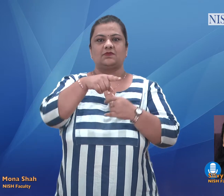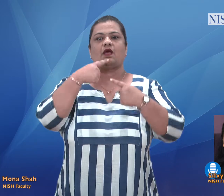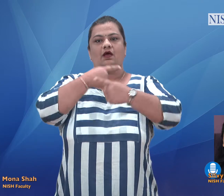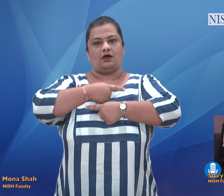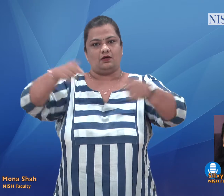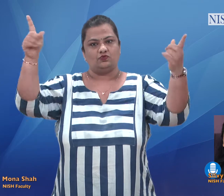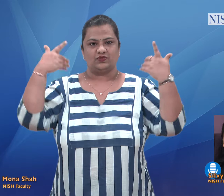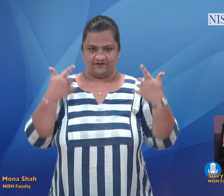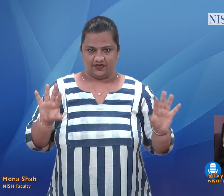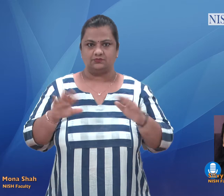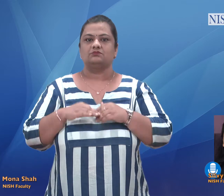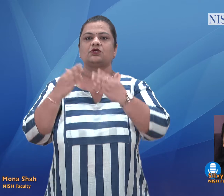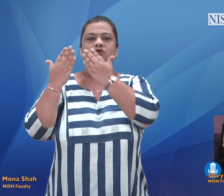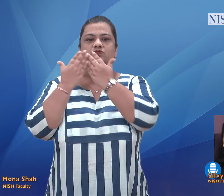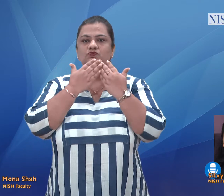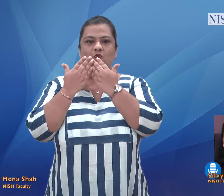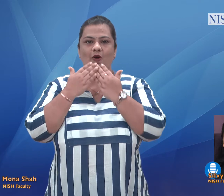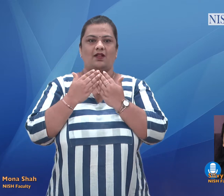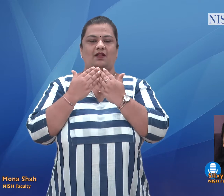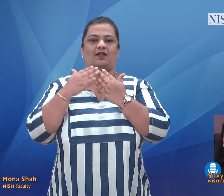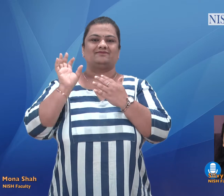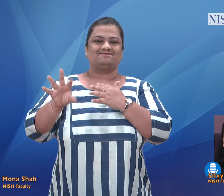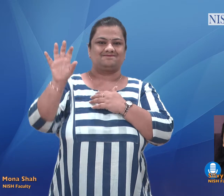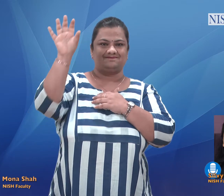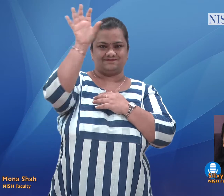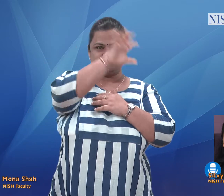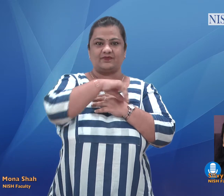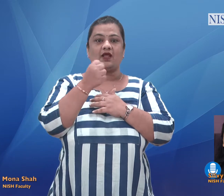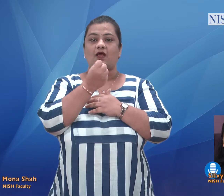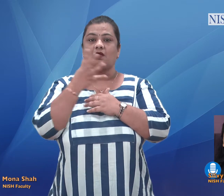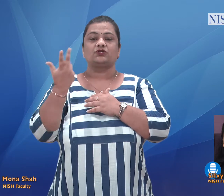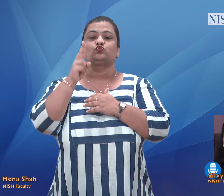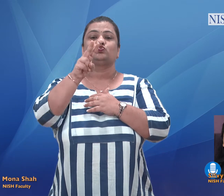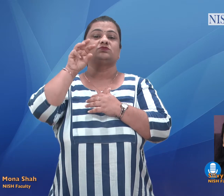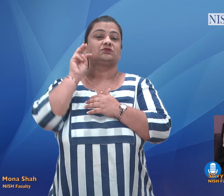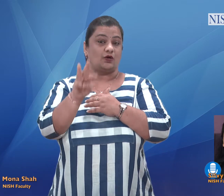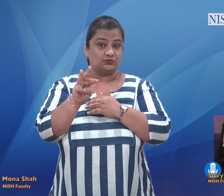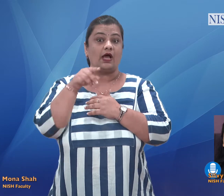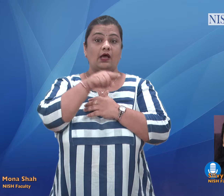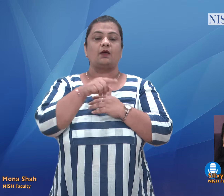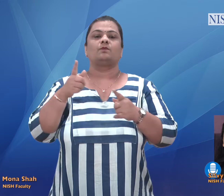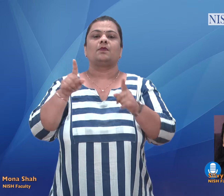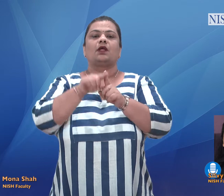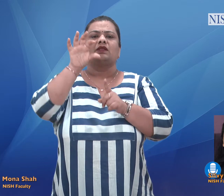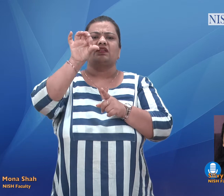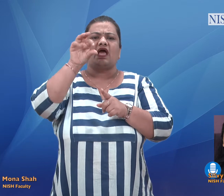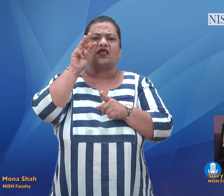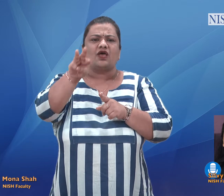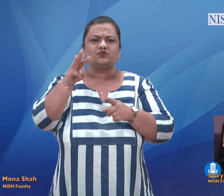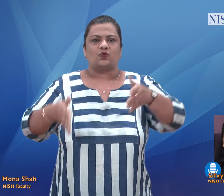robotic kits will be provided to 2,000 high schools in the state through the Little Kite IT clubs set up by